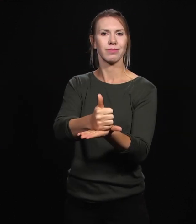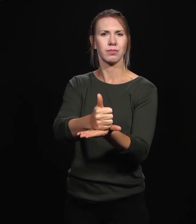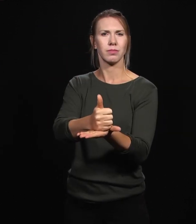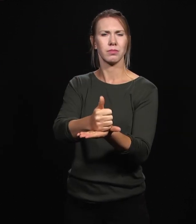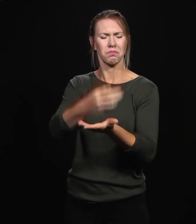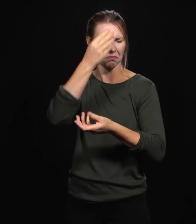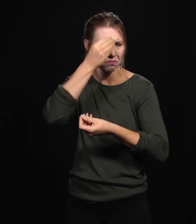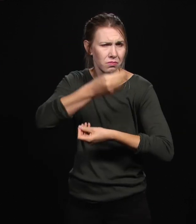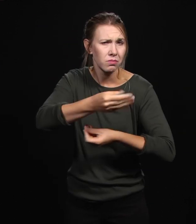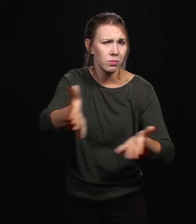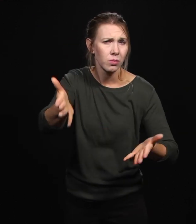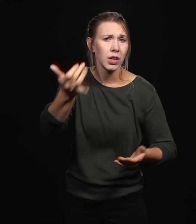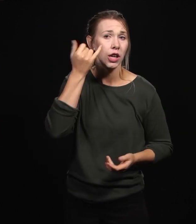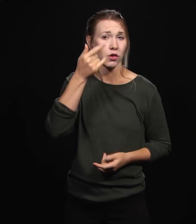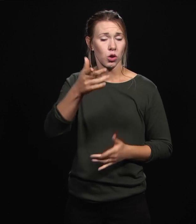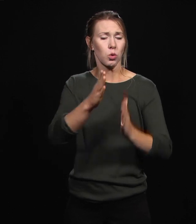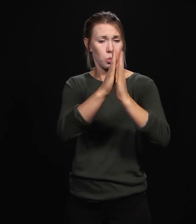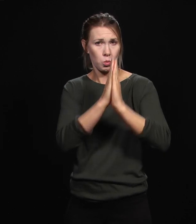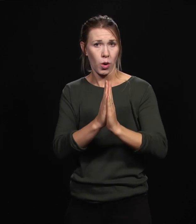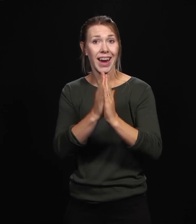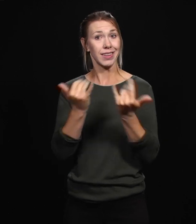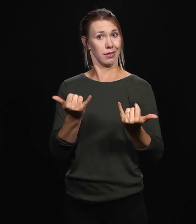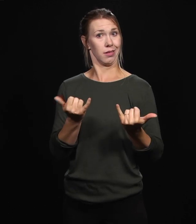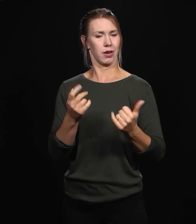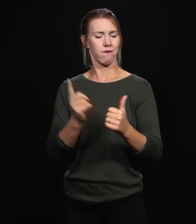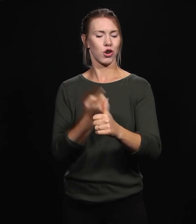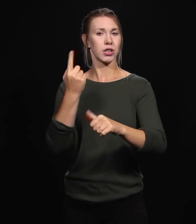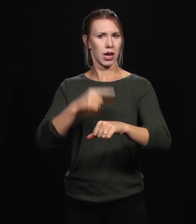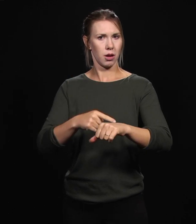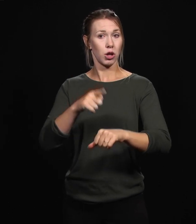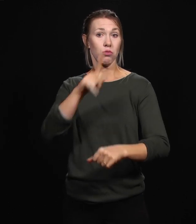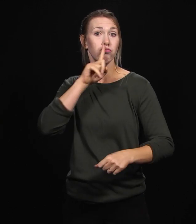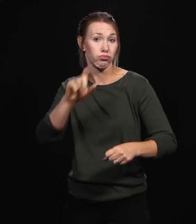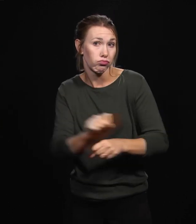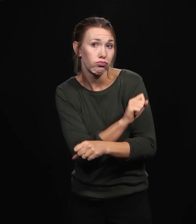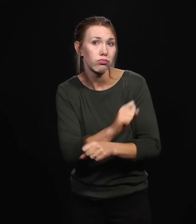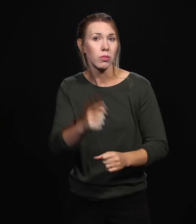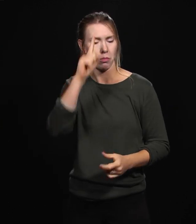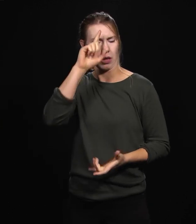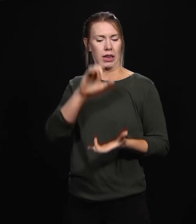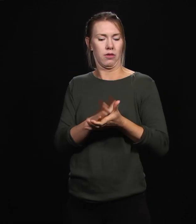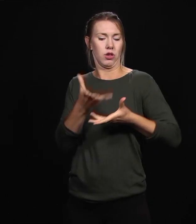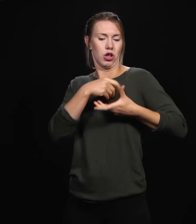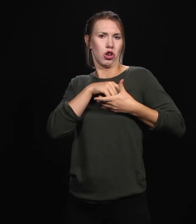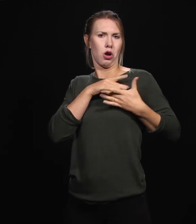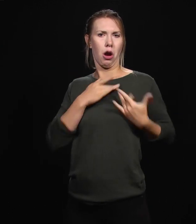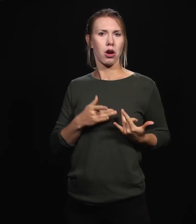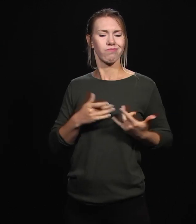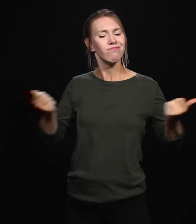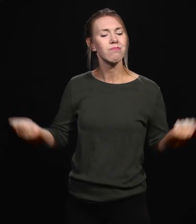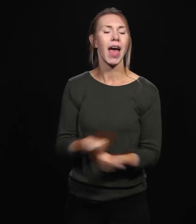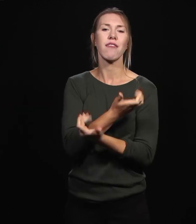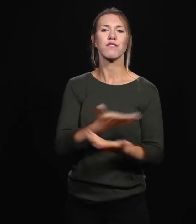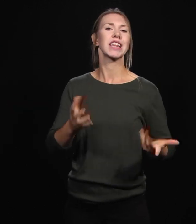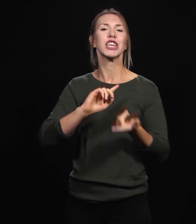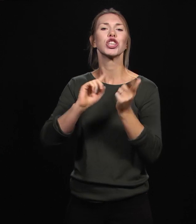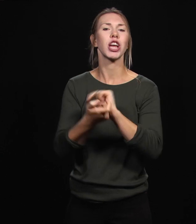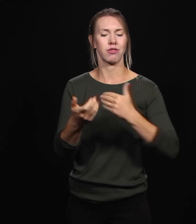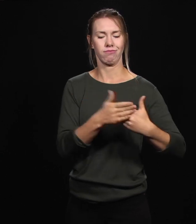that if you prayed that prayer today for the very first time, if you believe that in your heart, I want you to know that everything has changed. You may think to yourself, Chris,